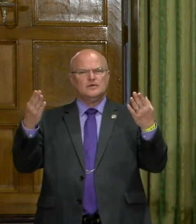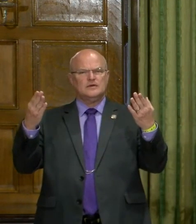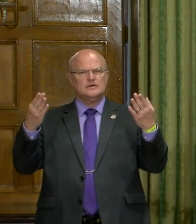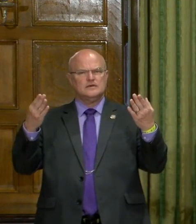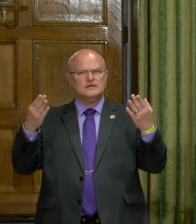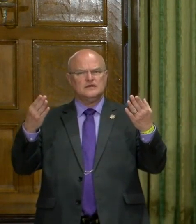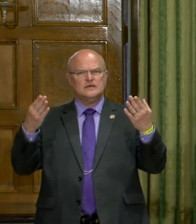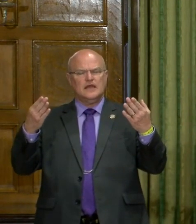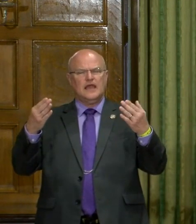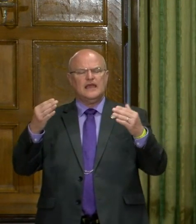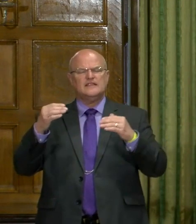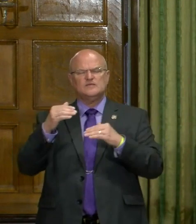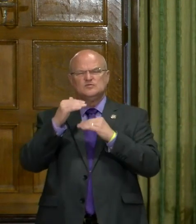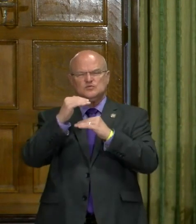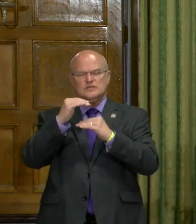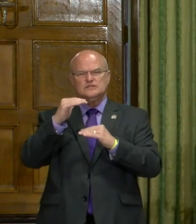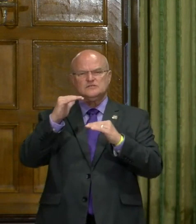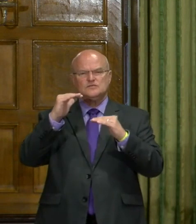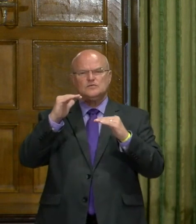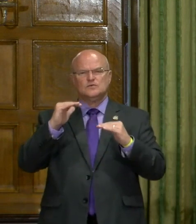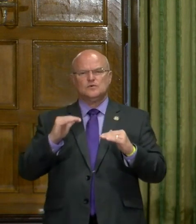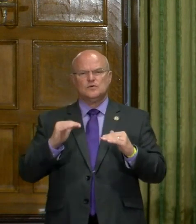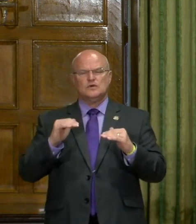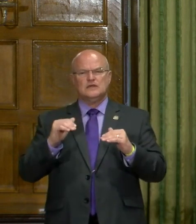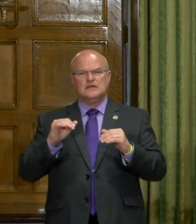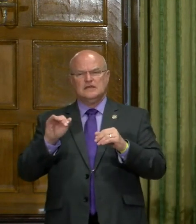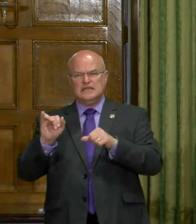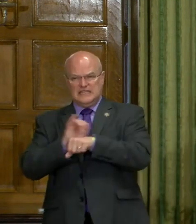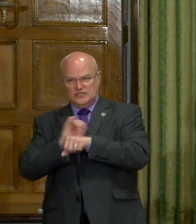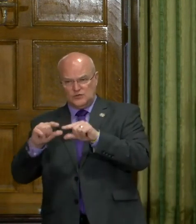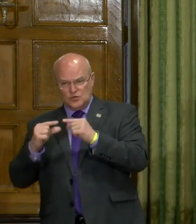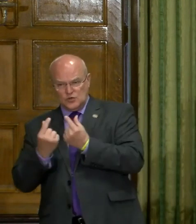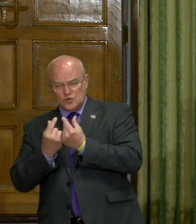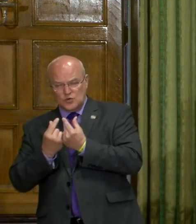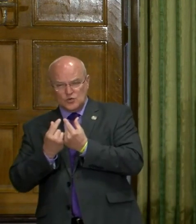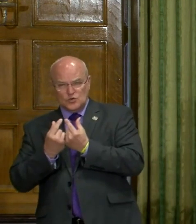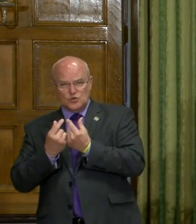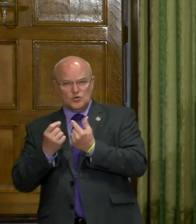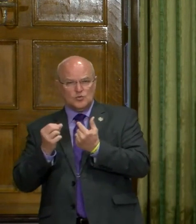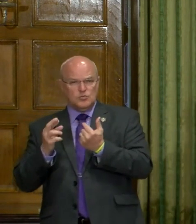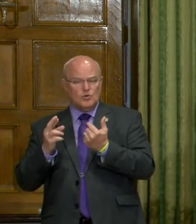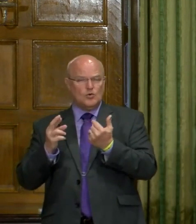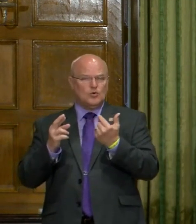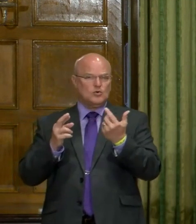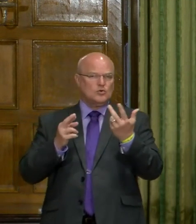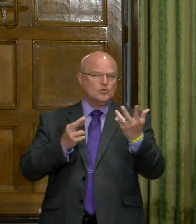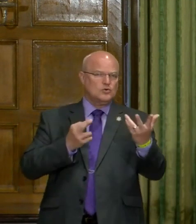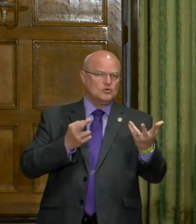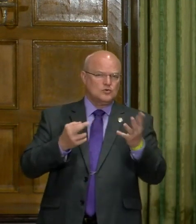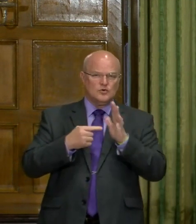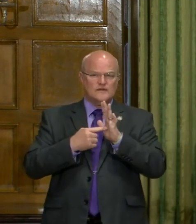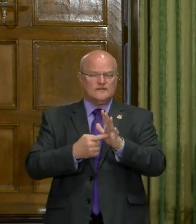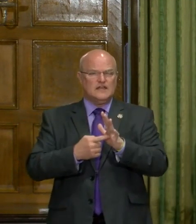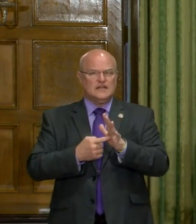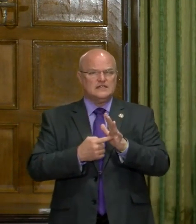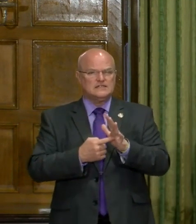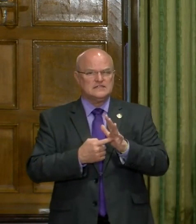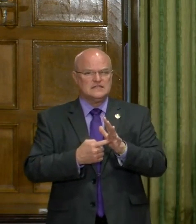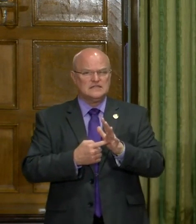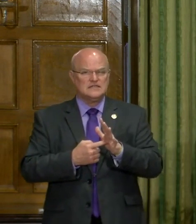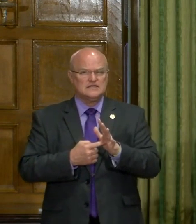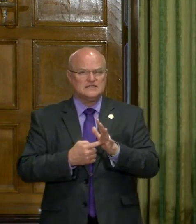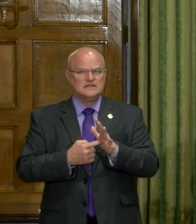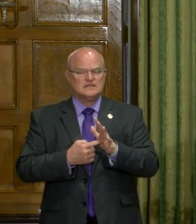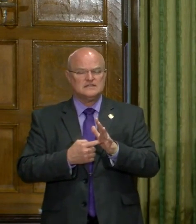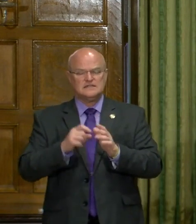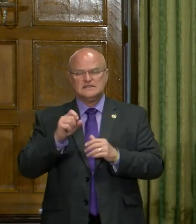relaxing the restrictions? Is there a particular industry group? Is it, is it a reflection of who ended up on